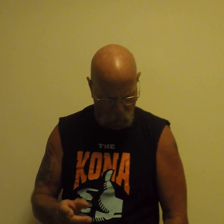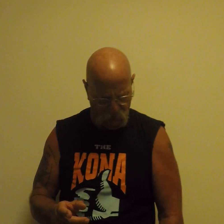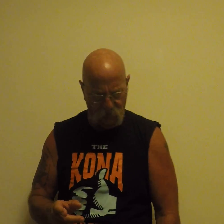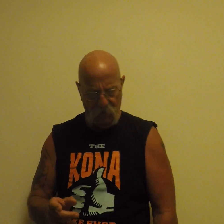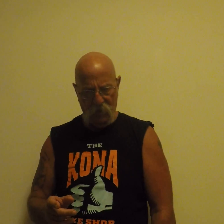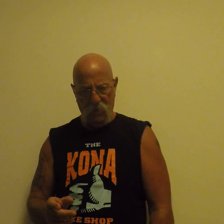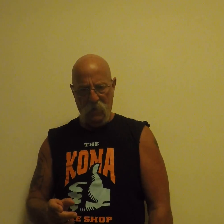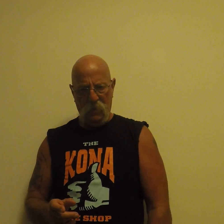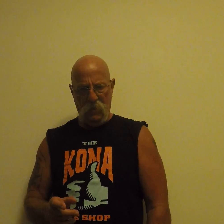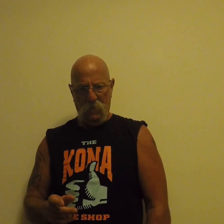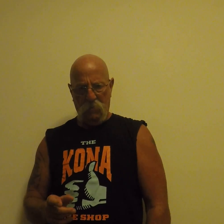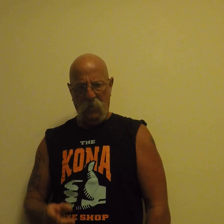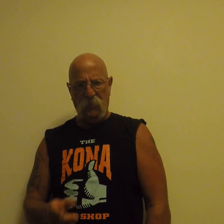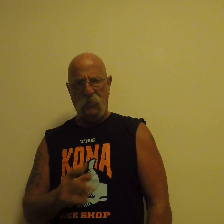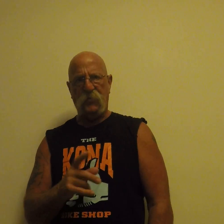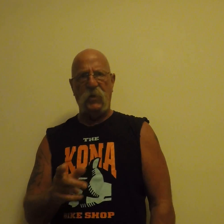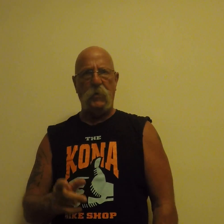mention is the state.